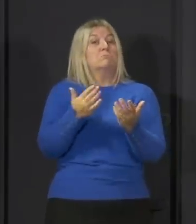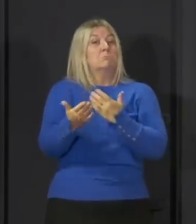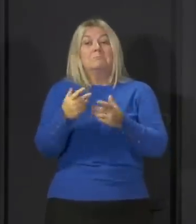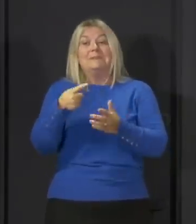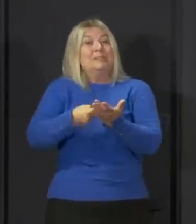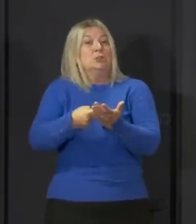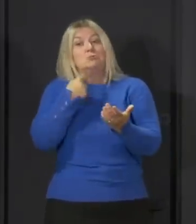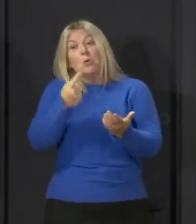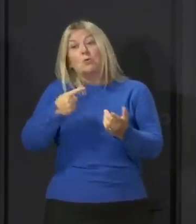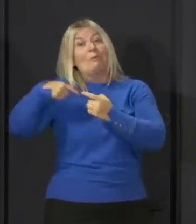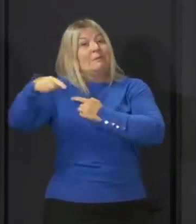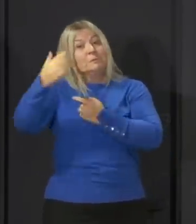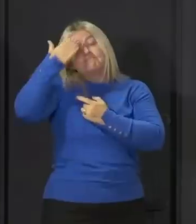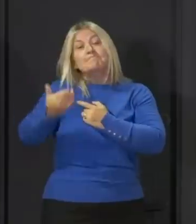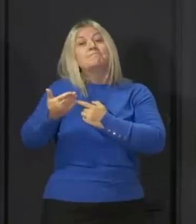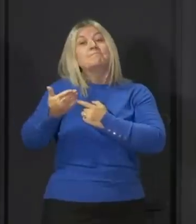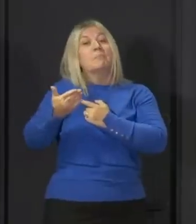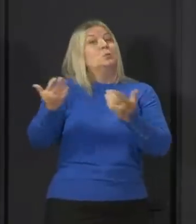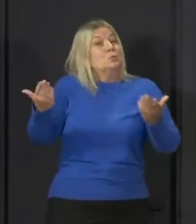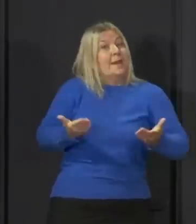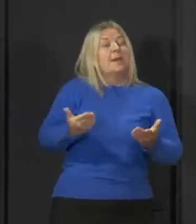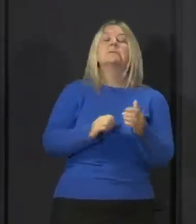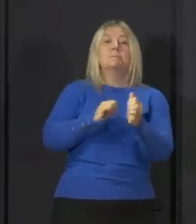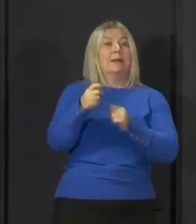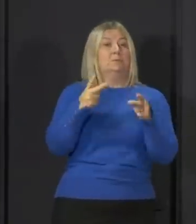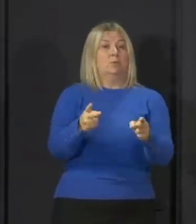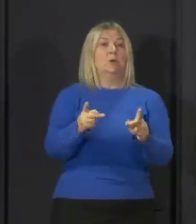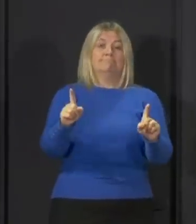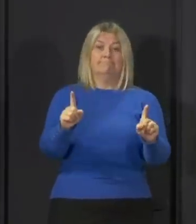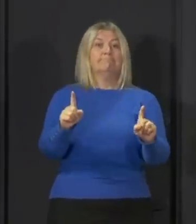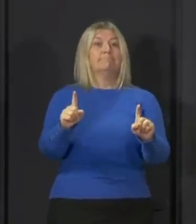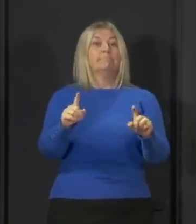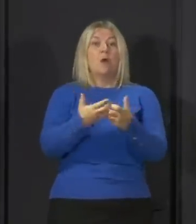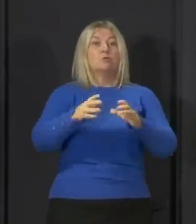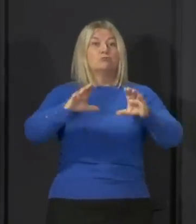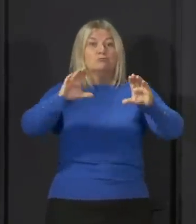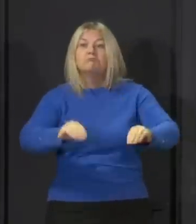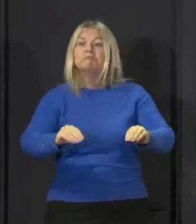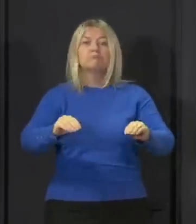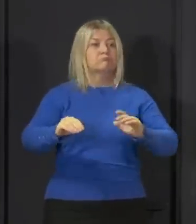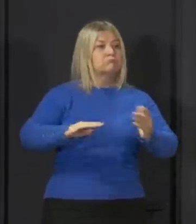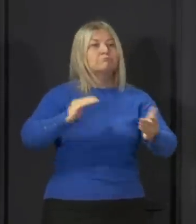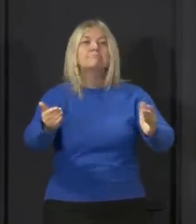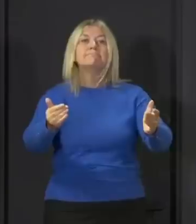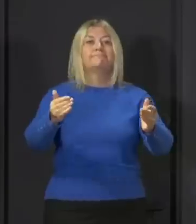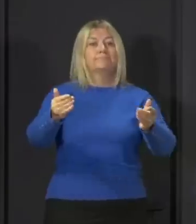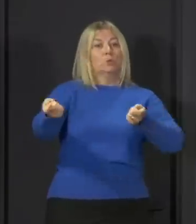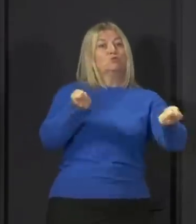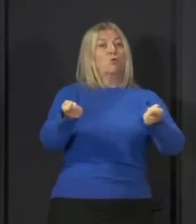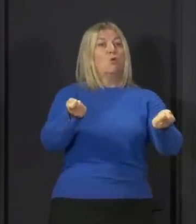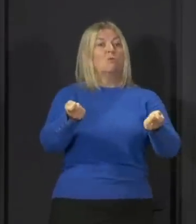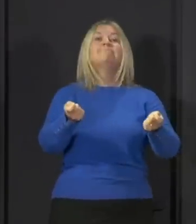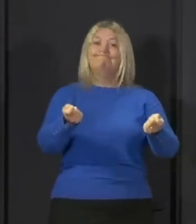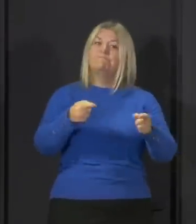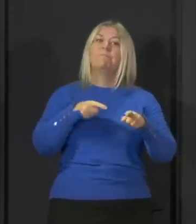days, the best thing all of us can do to try to stop this resurgence and bring transmission back under control is comply